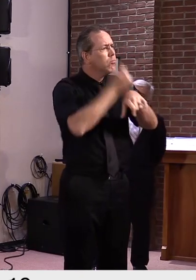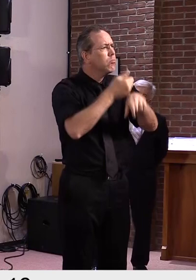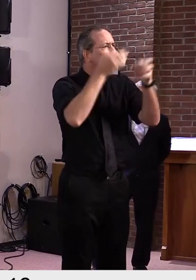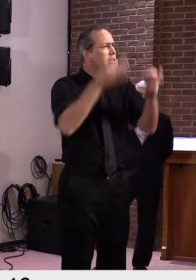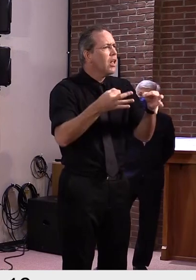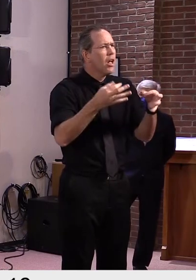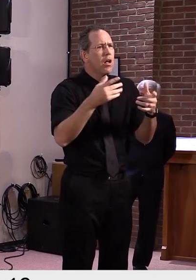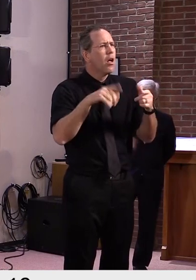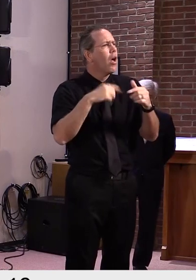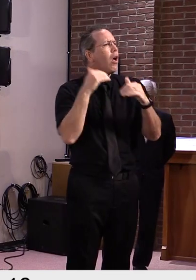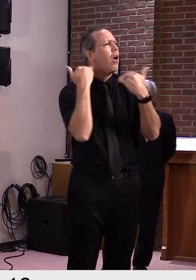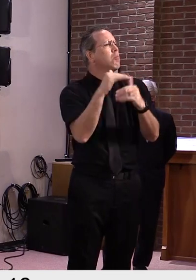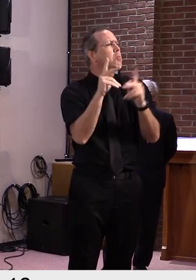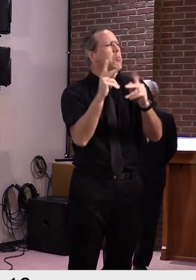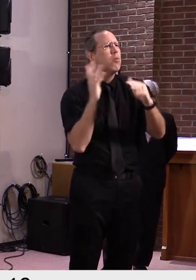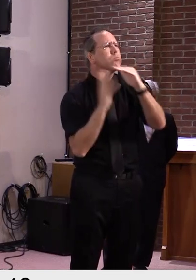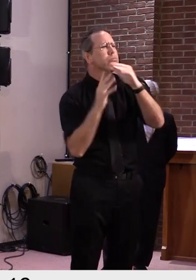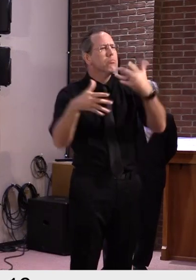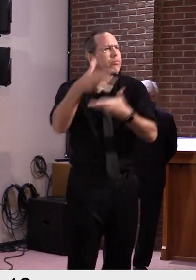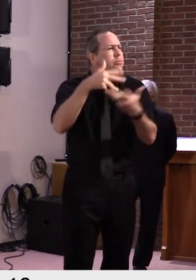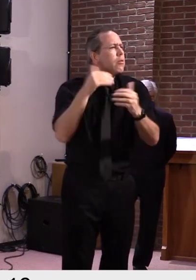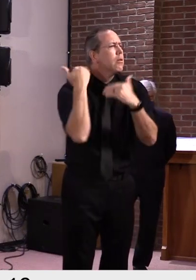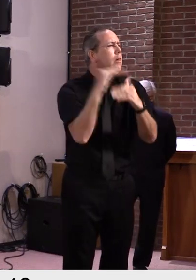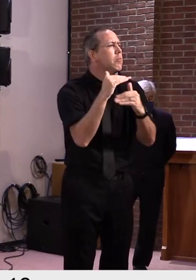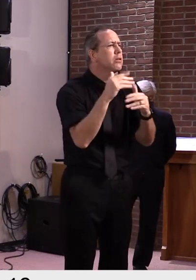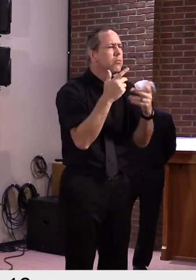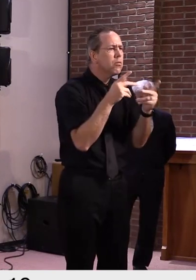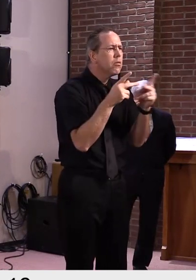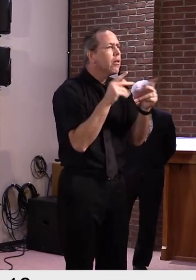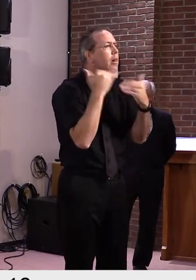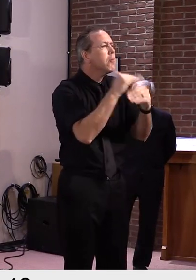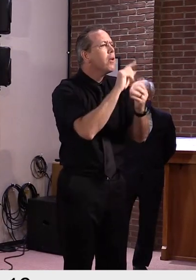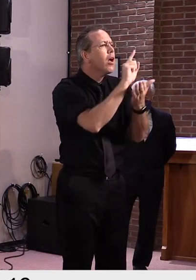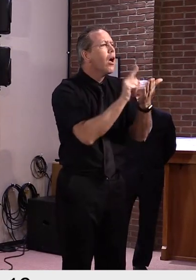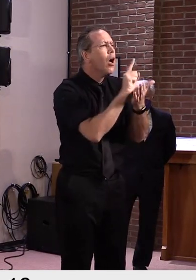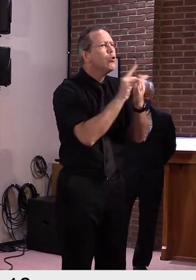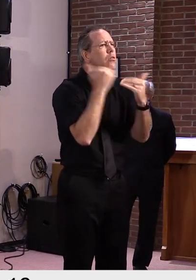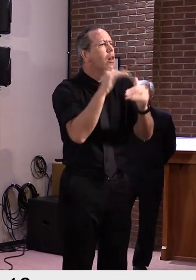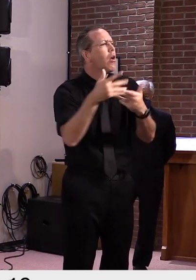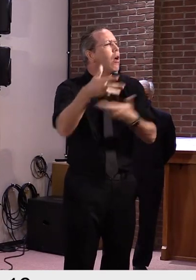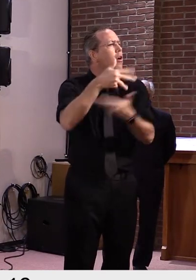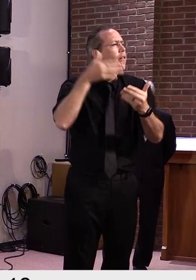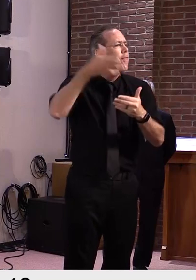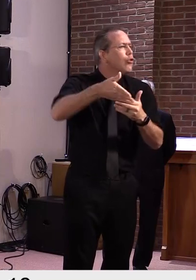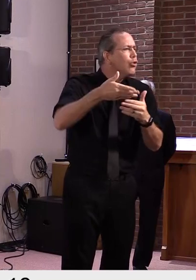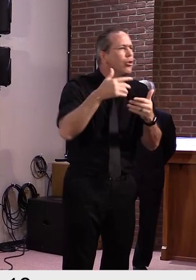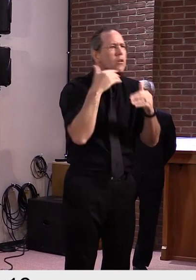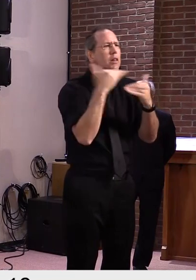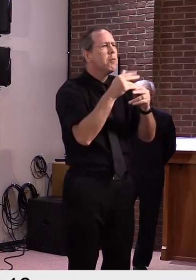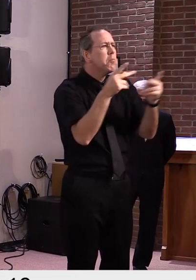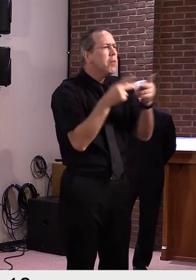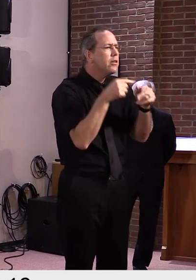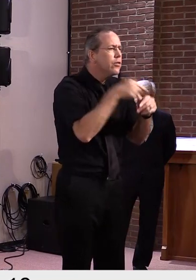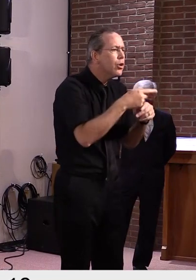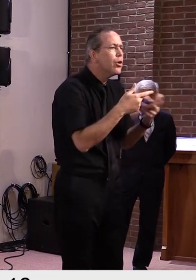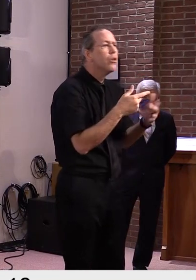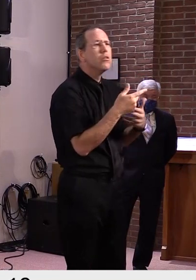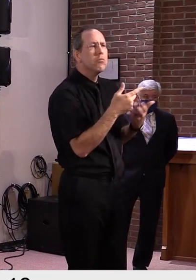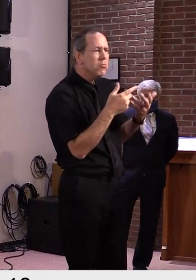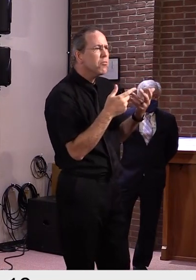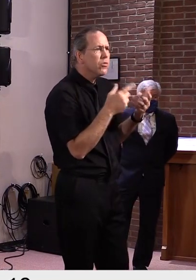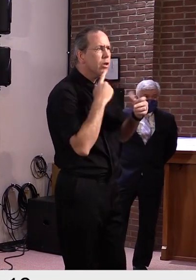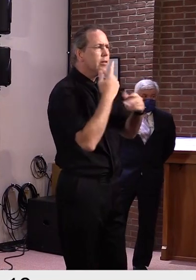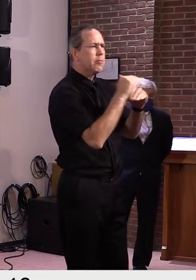hours for the sale of alcohol meaning they could set a curfew for bars and clubs. Looking at